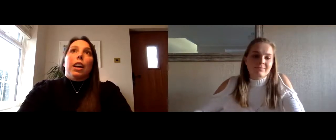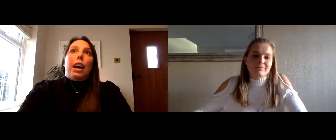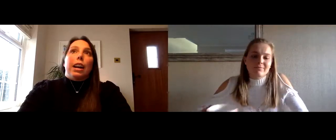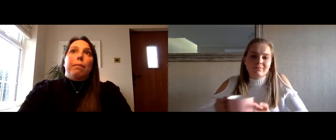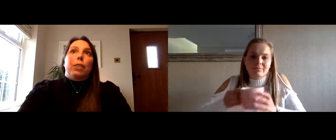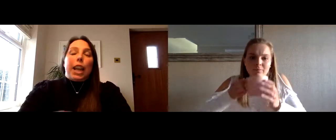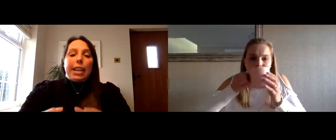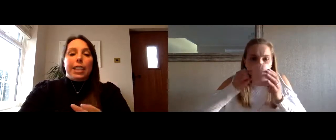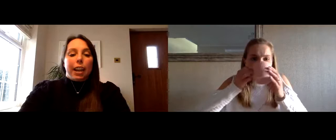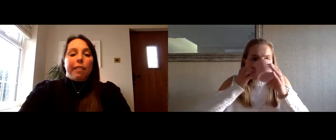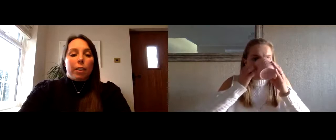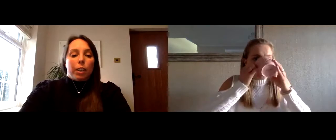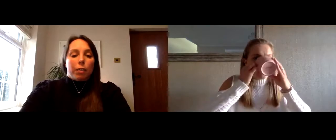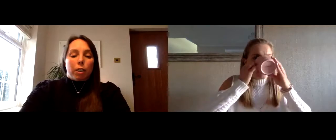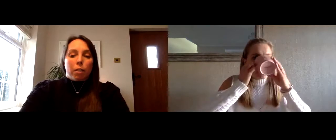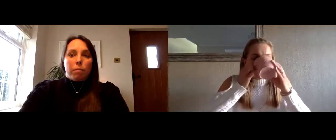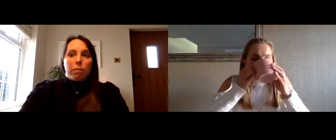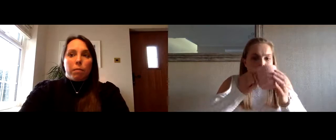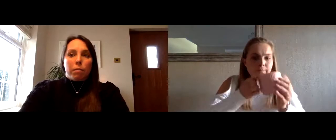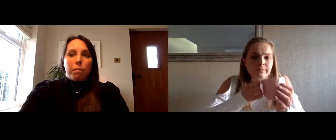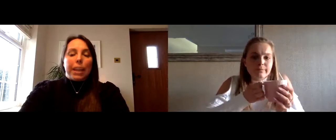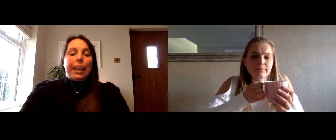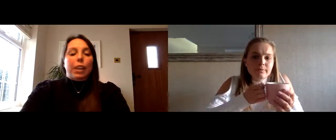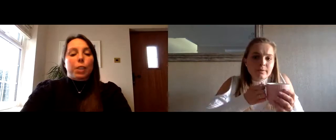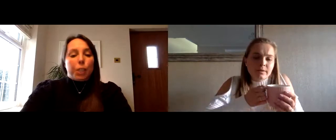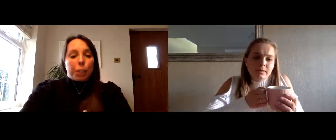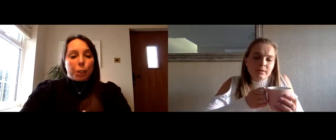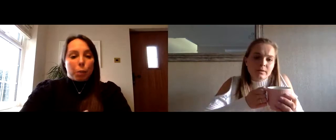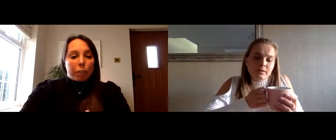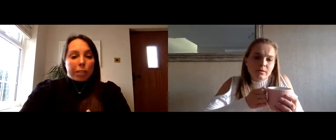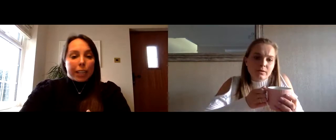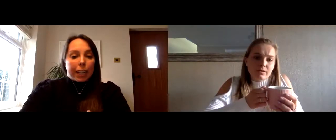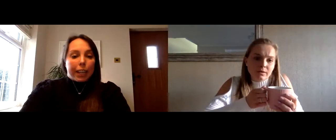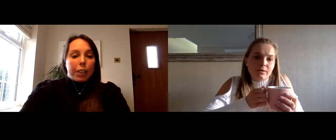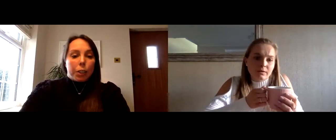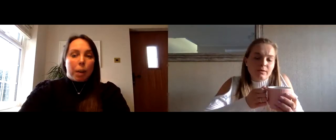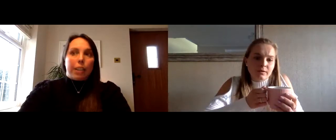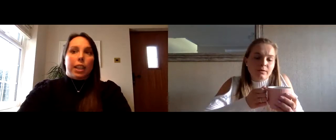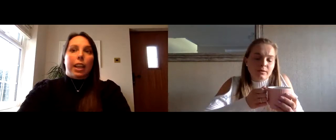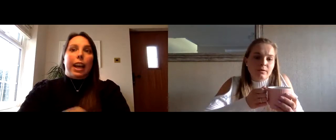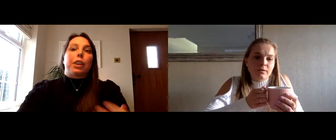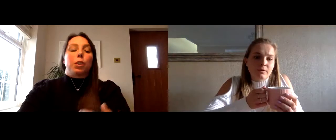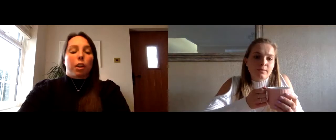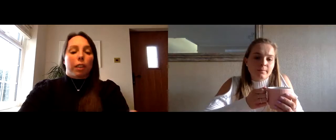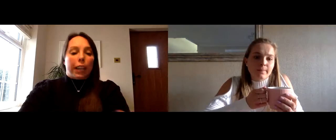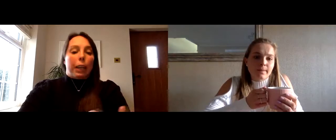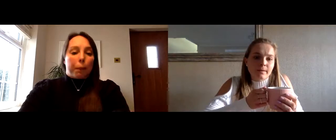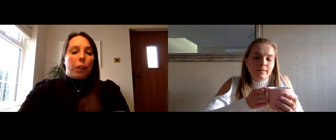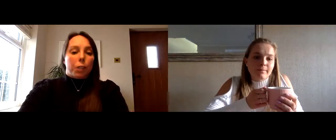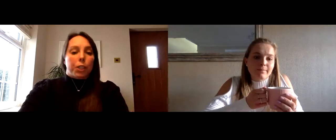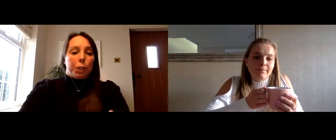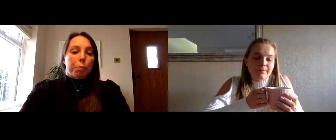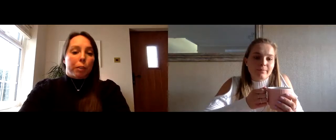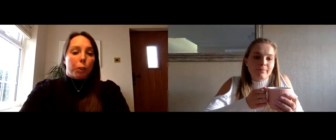um changing that focus from making those decisions when you retire to actually can you start thinking